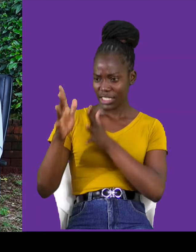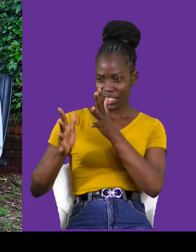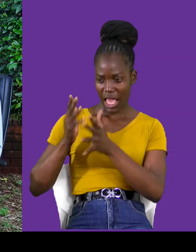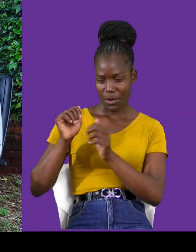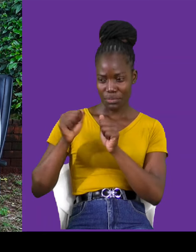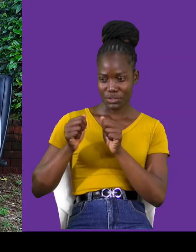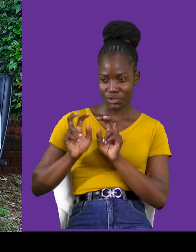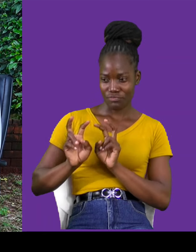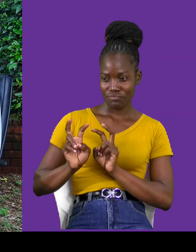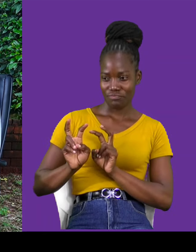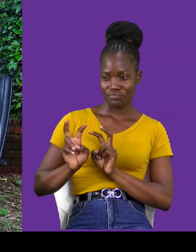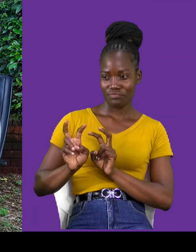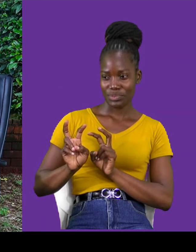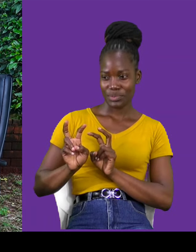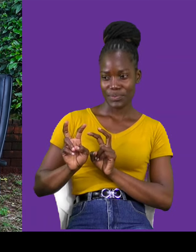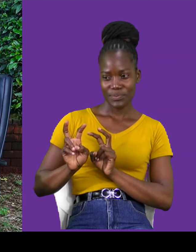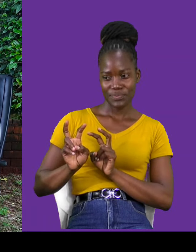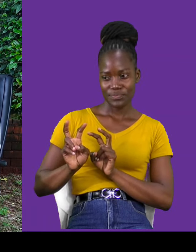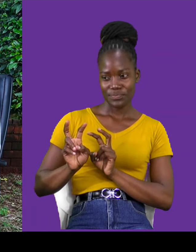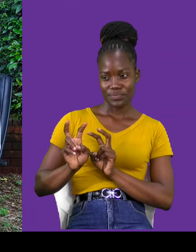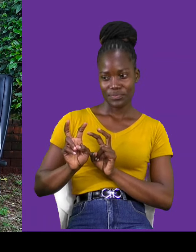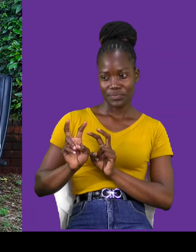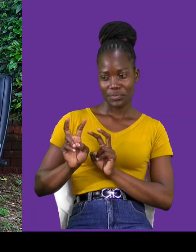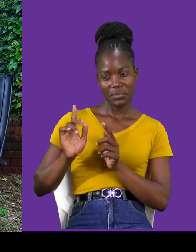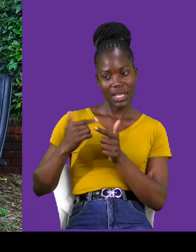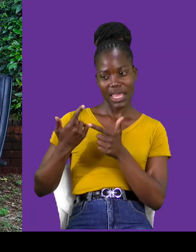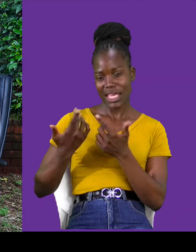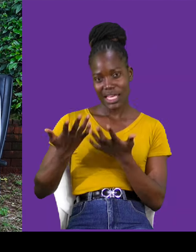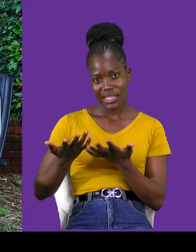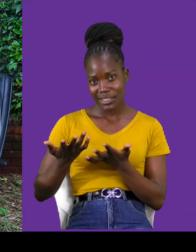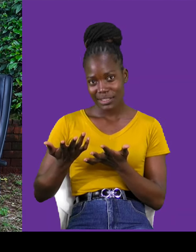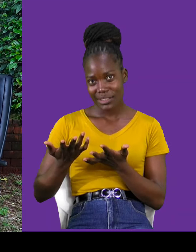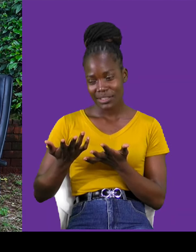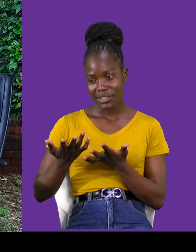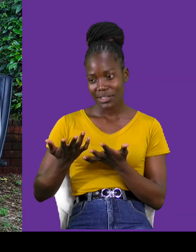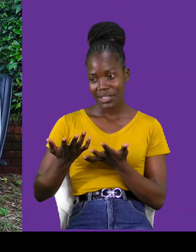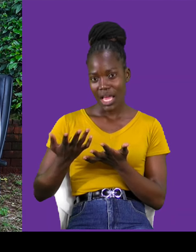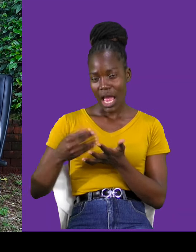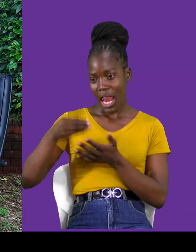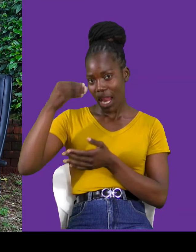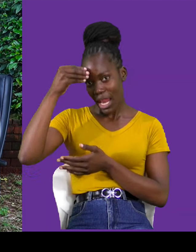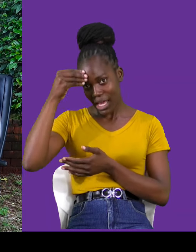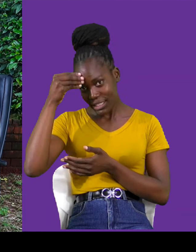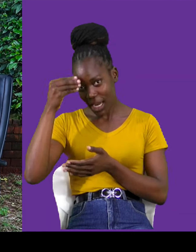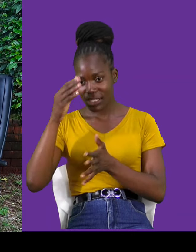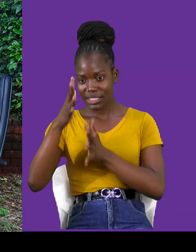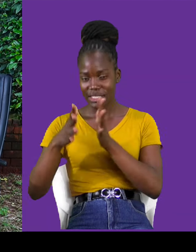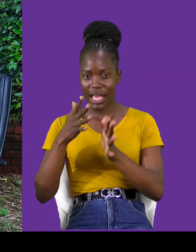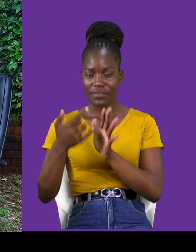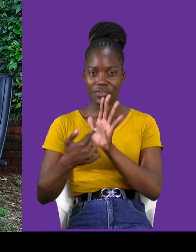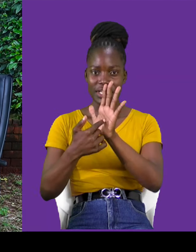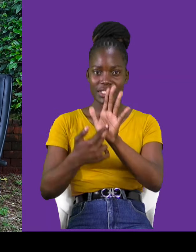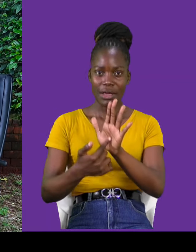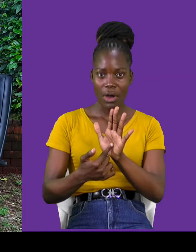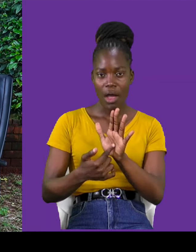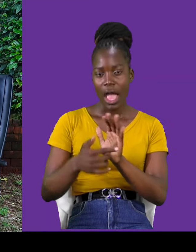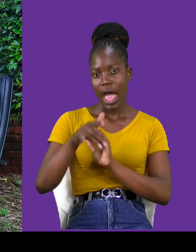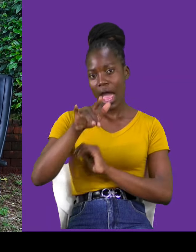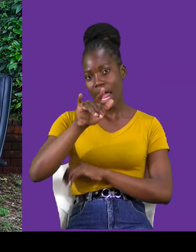to their eyes, and probably, and learn a sign like, I love you, I love you, or